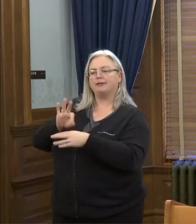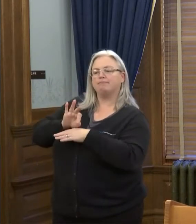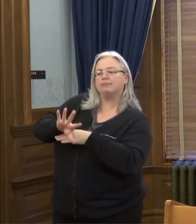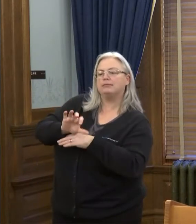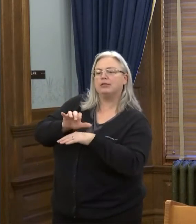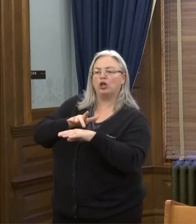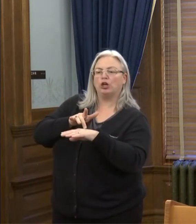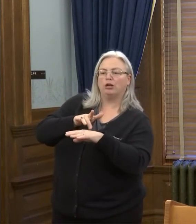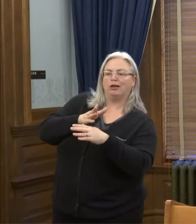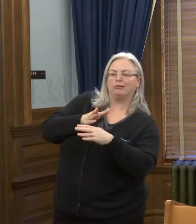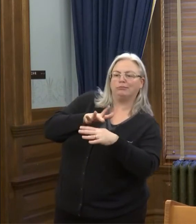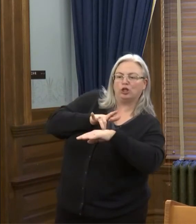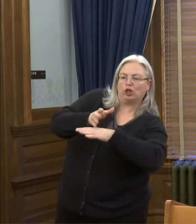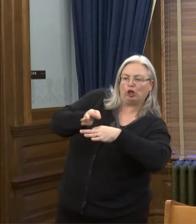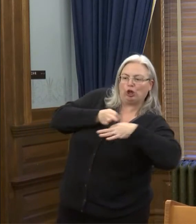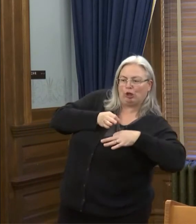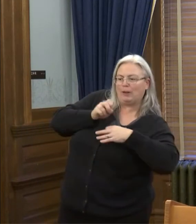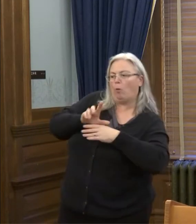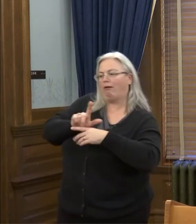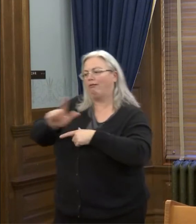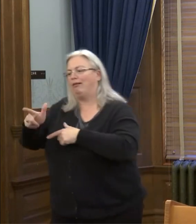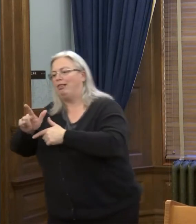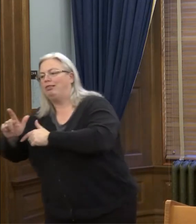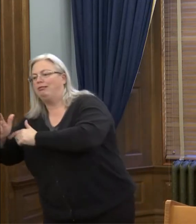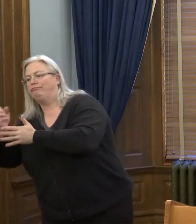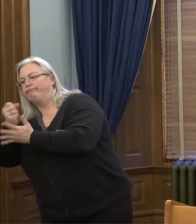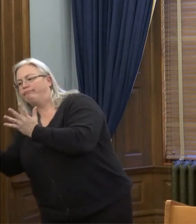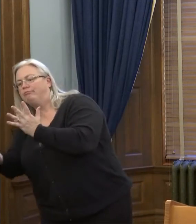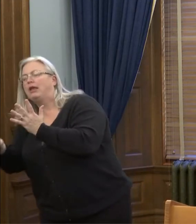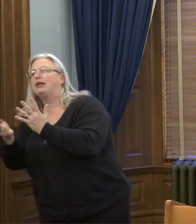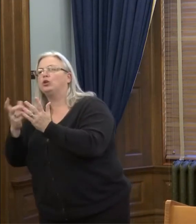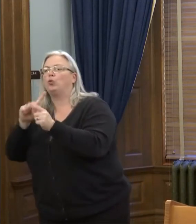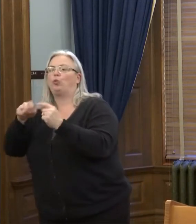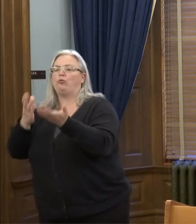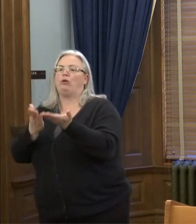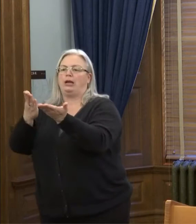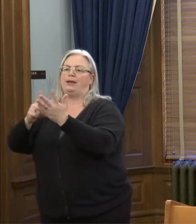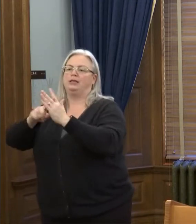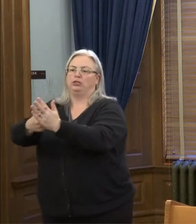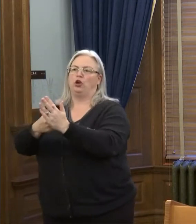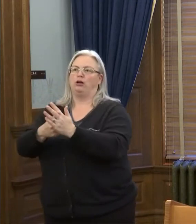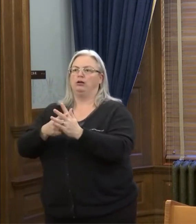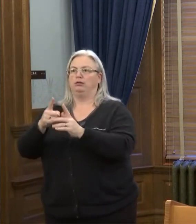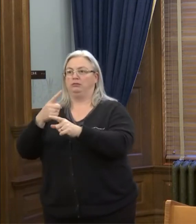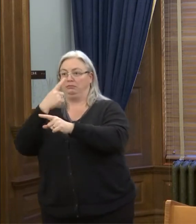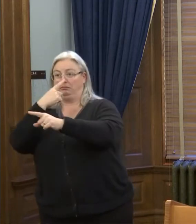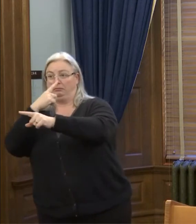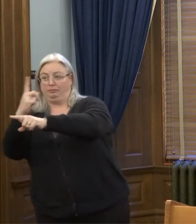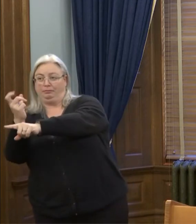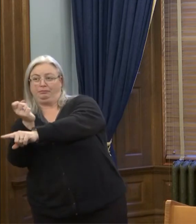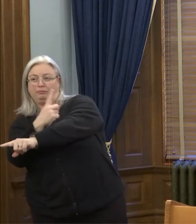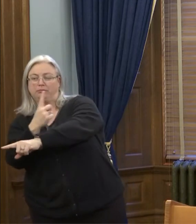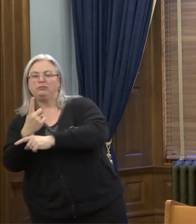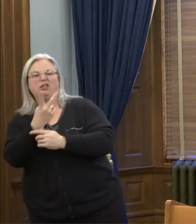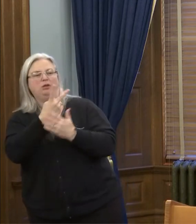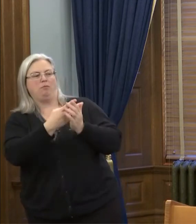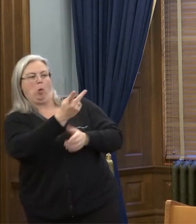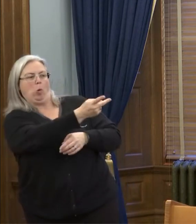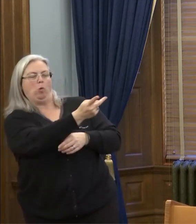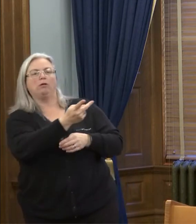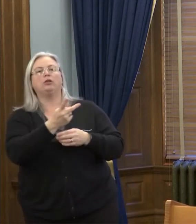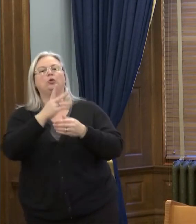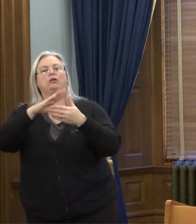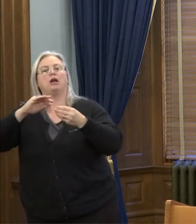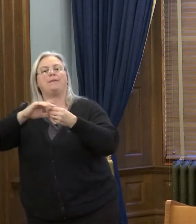early or how late in the phase they choose to, uh, recommend the vaccination start. Could both of you comment on the, uh,